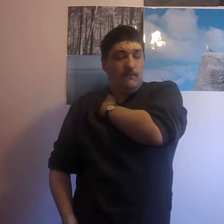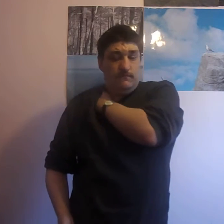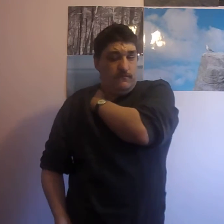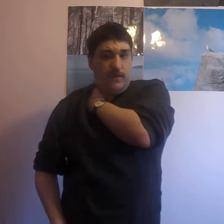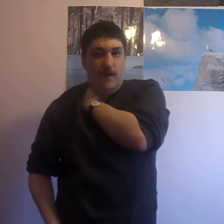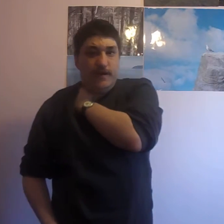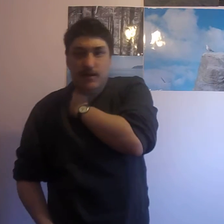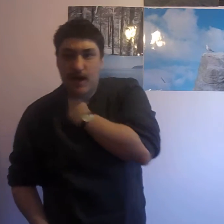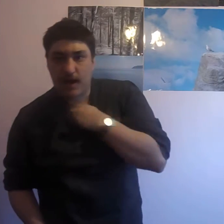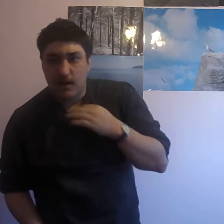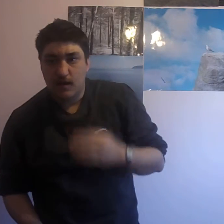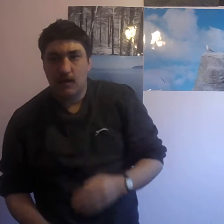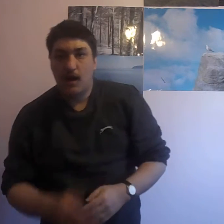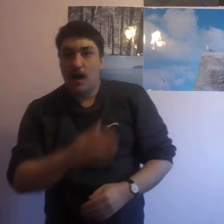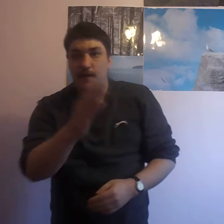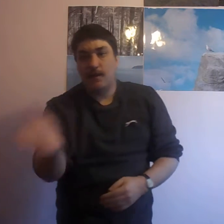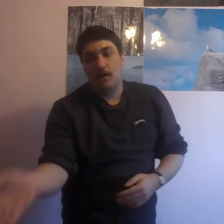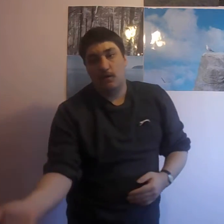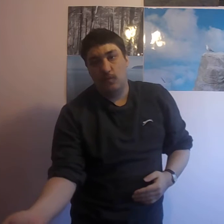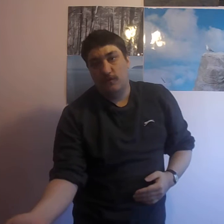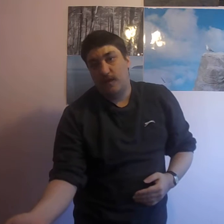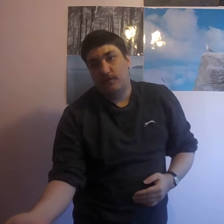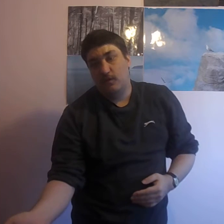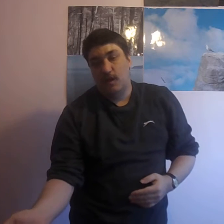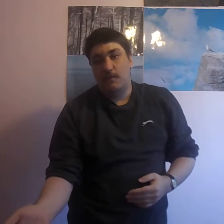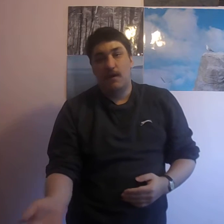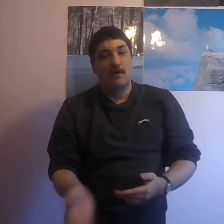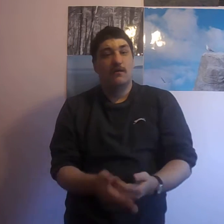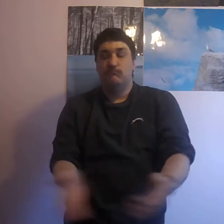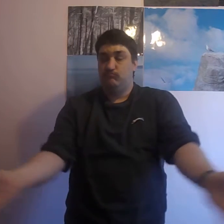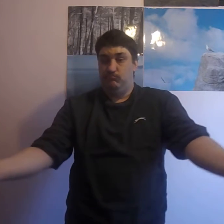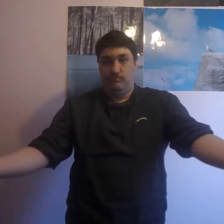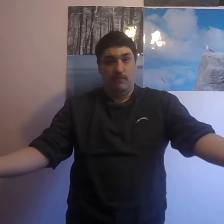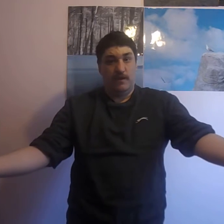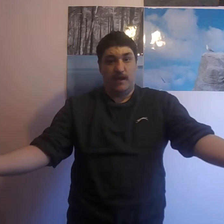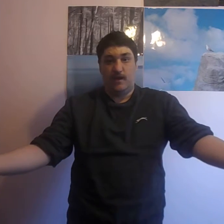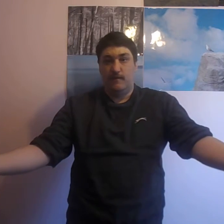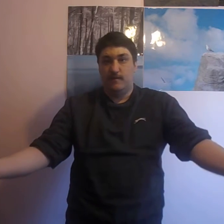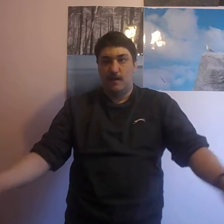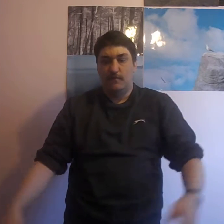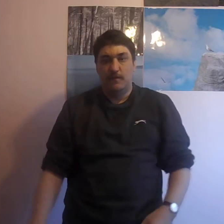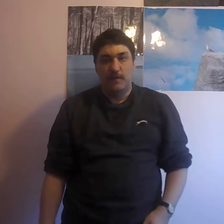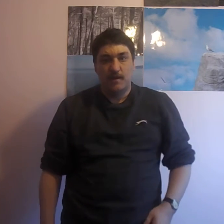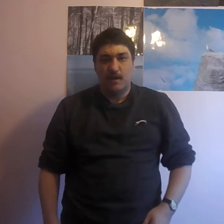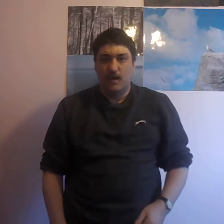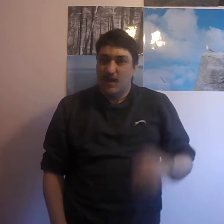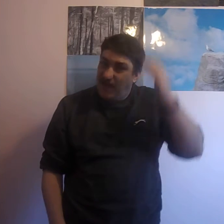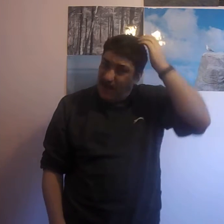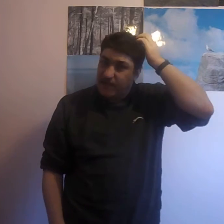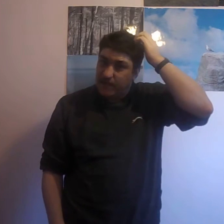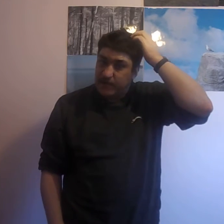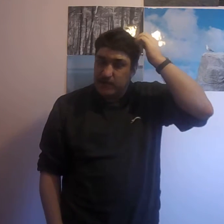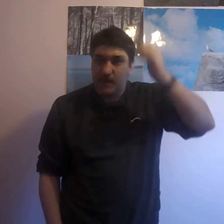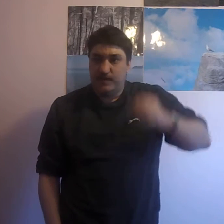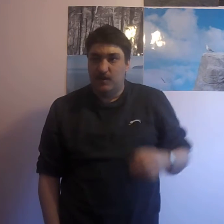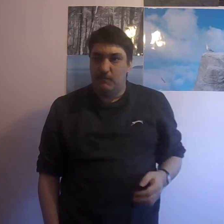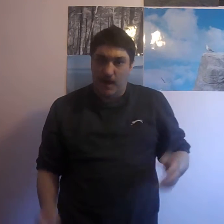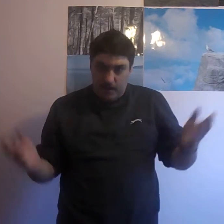So, I didn't get it. And then Garden Warfare 2 came out. Exactly the same thing, basically. I think they did add in a minor